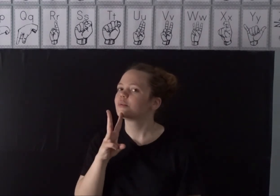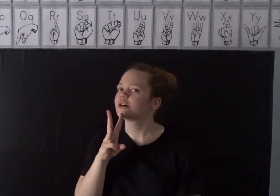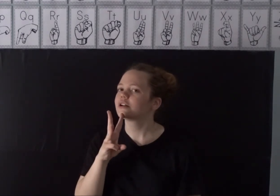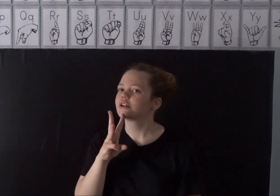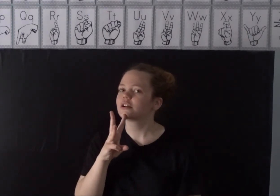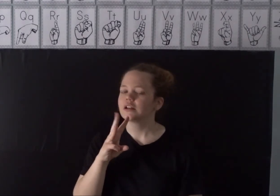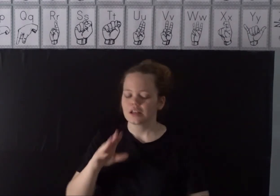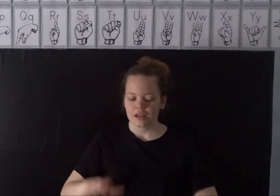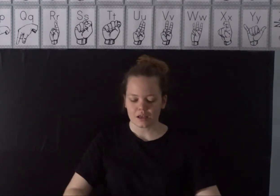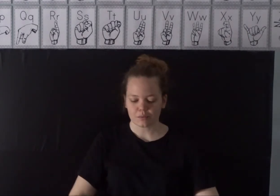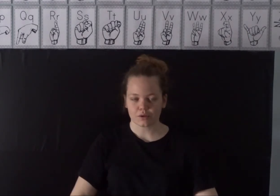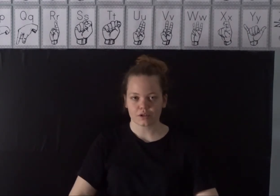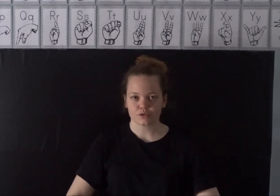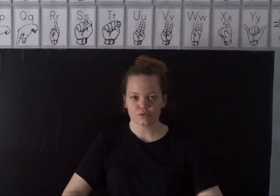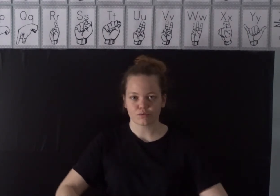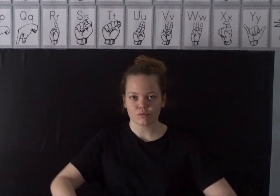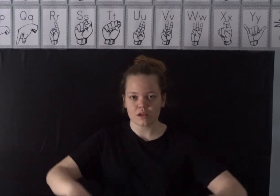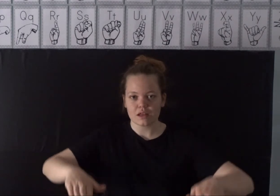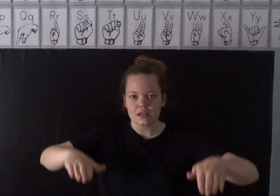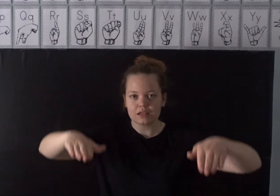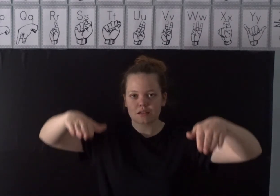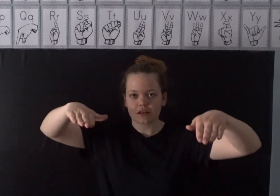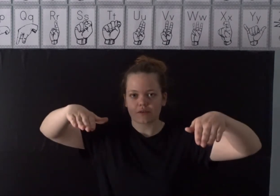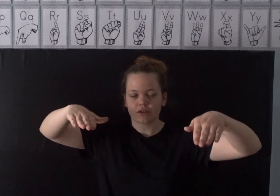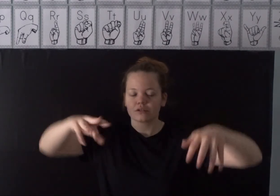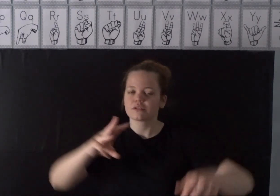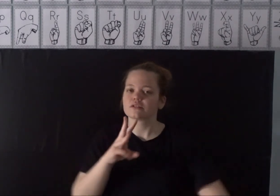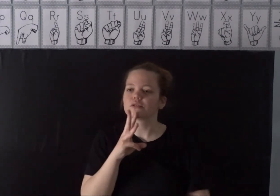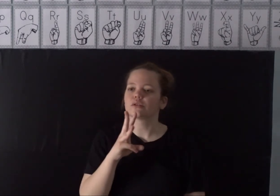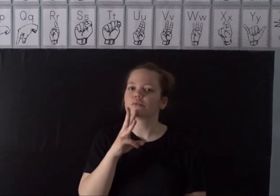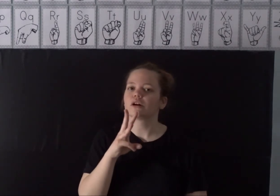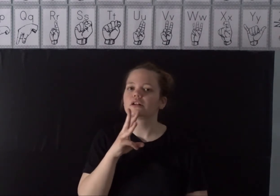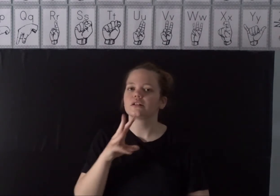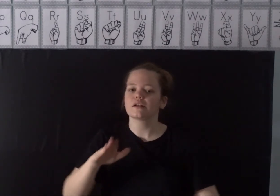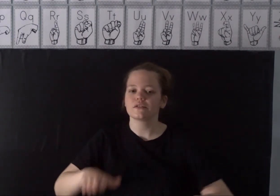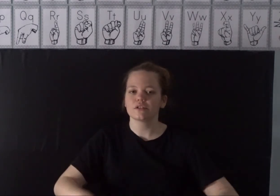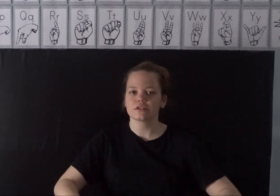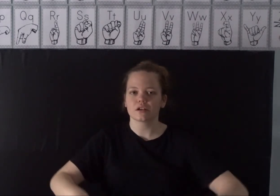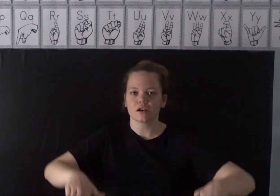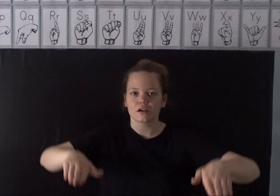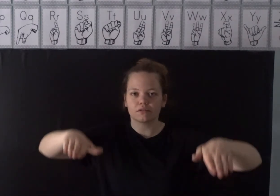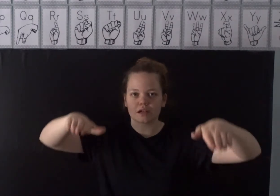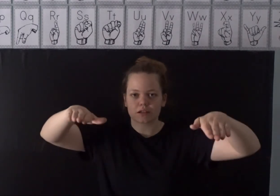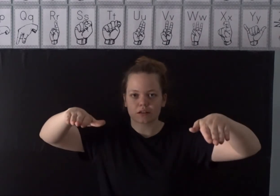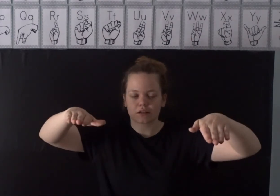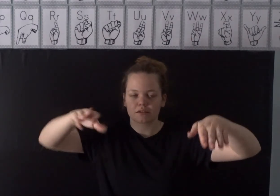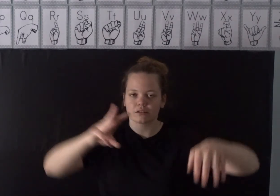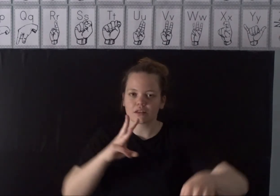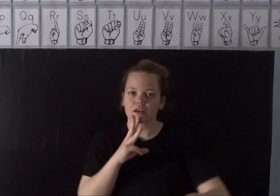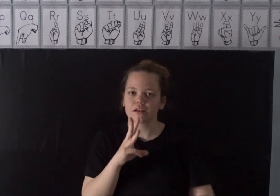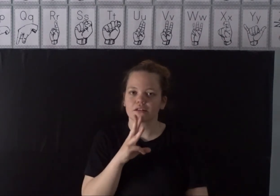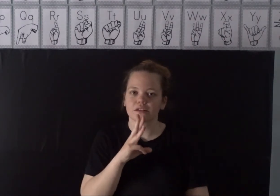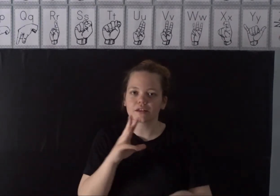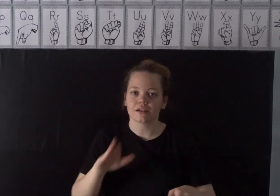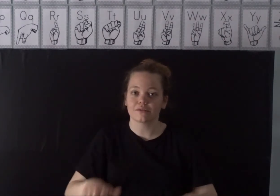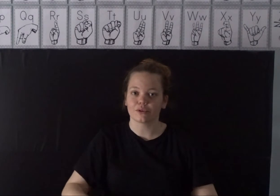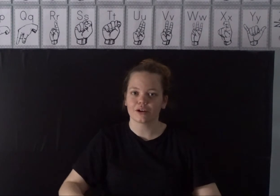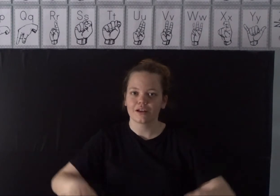Water. And we are going to raise the level. So the water levels are raising. So that is the sign for water.